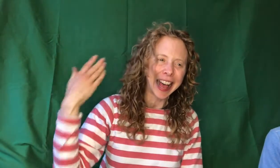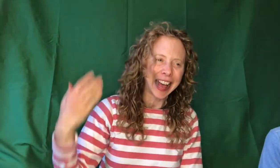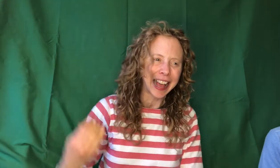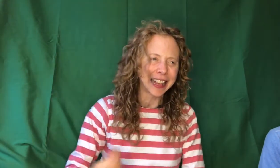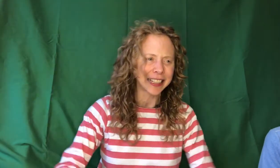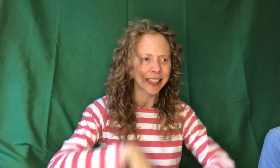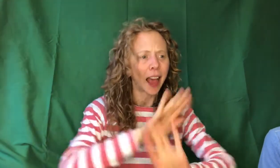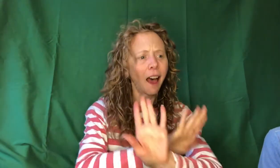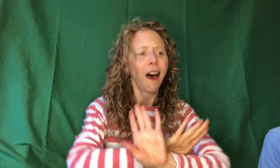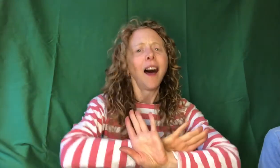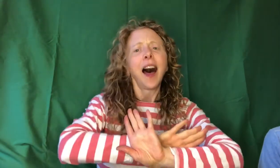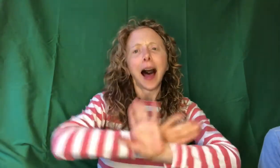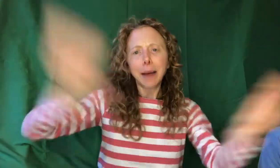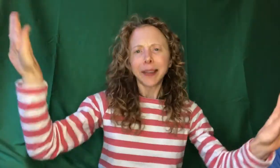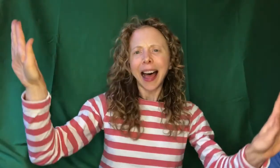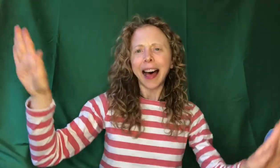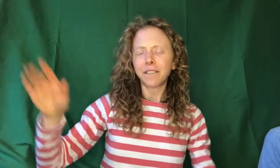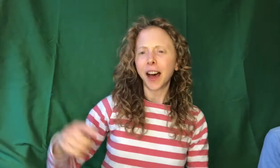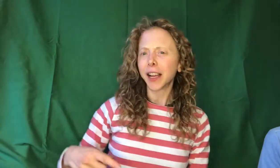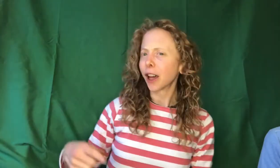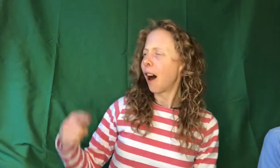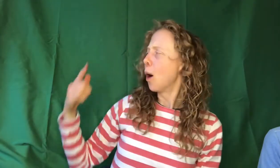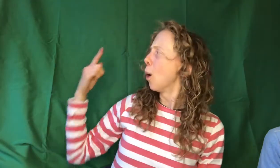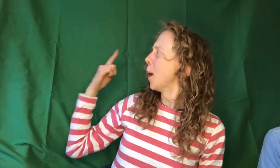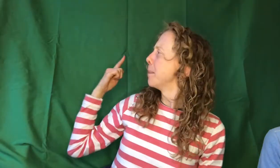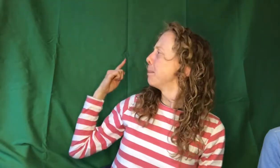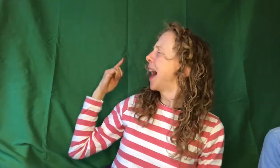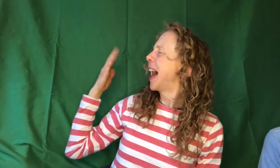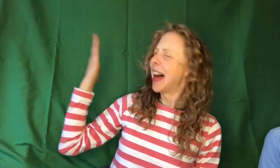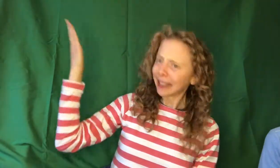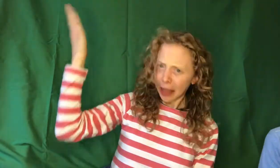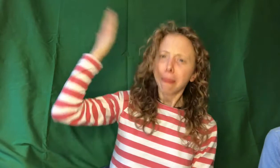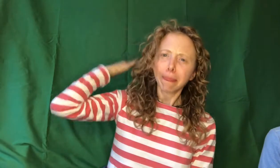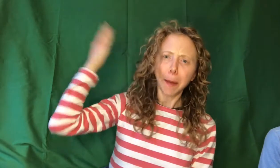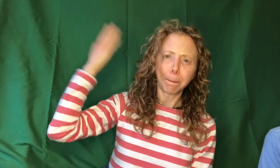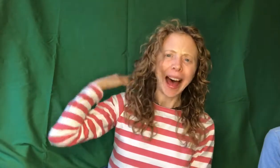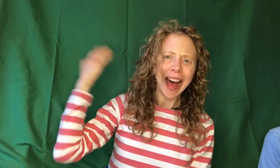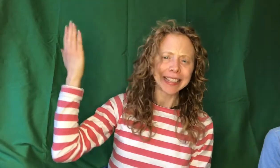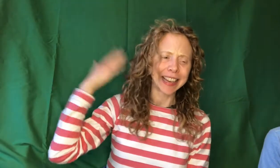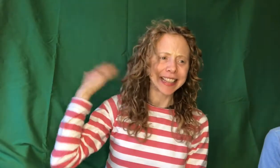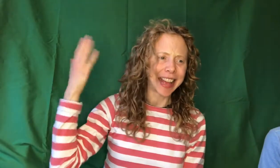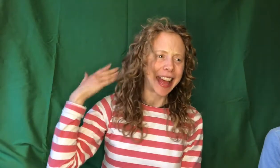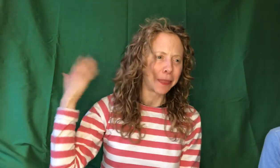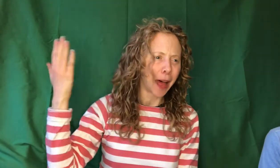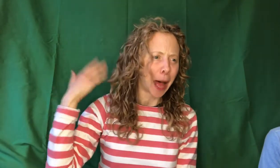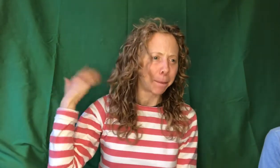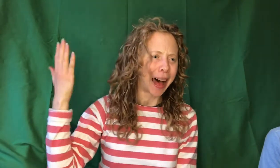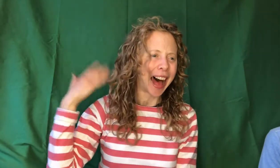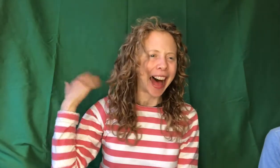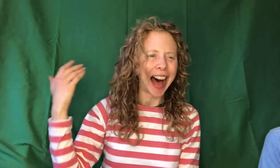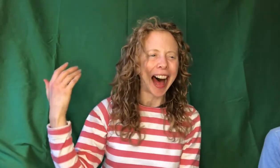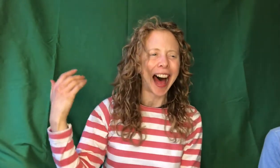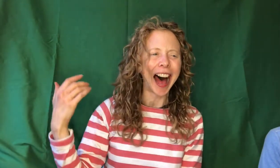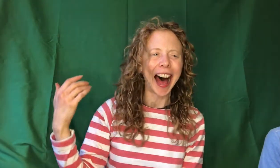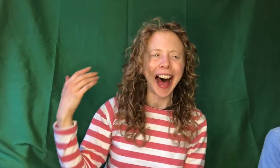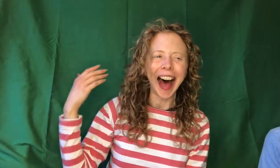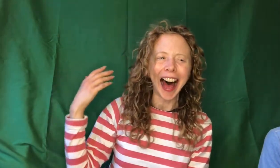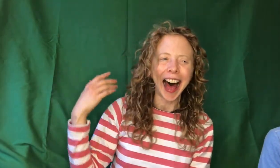I'm never going back. The past is in the past.